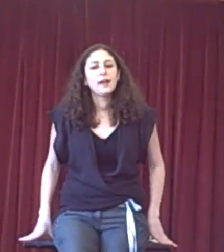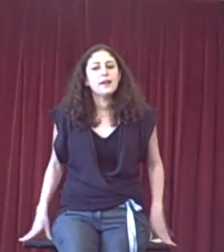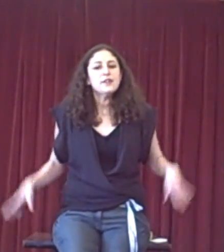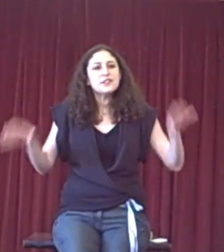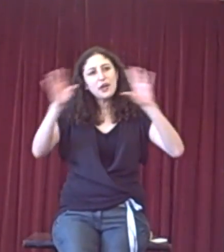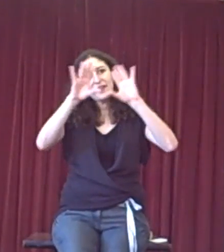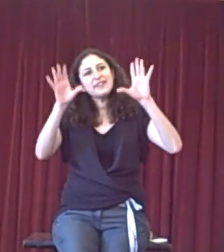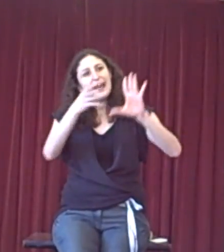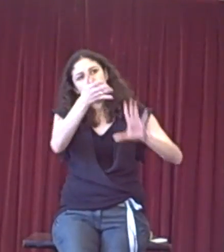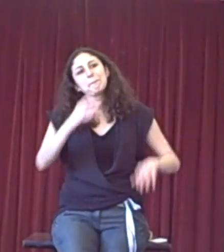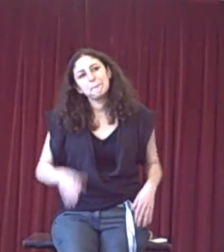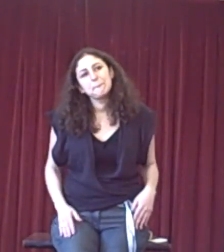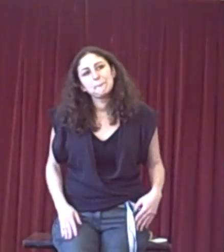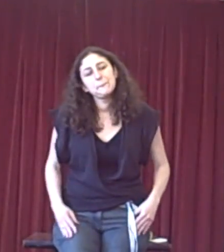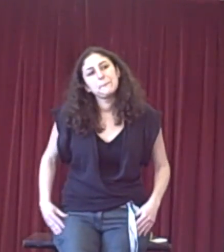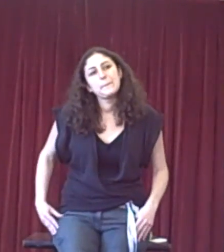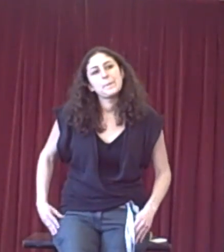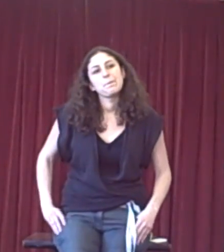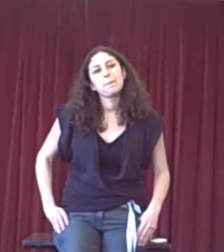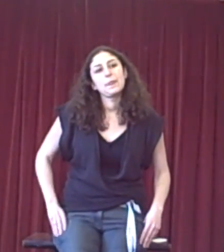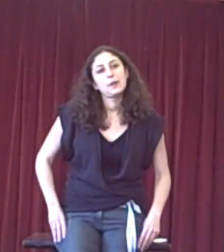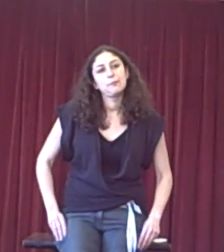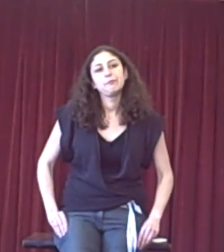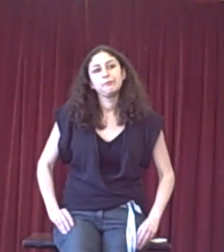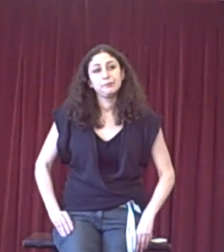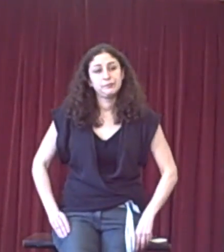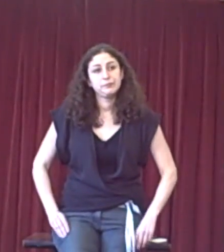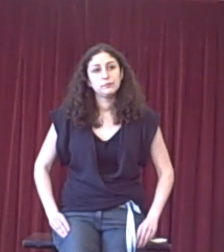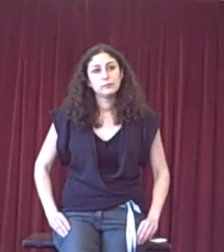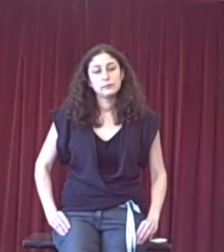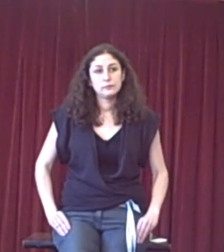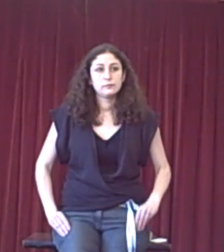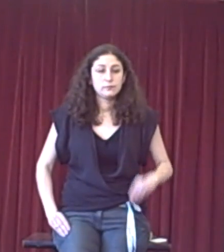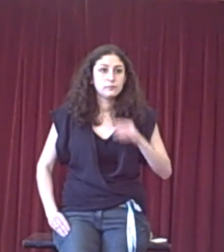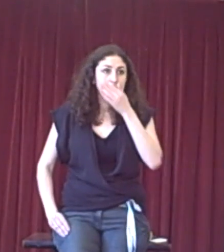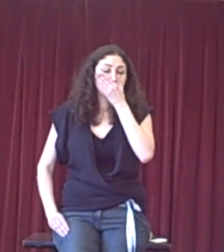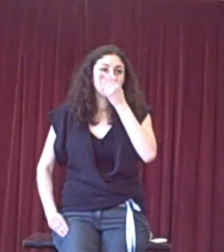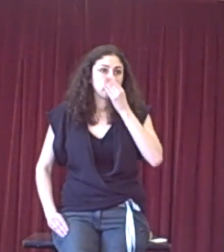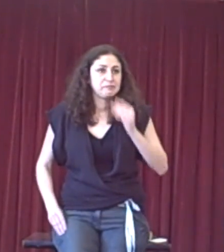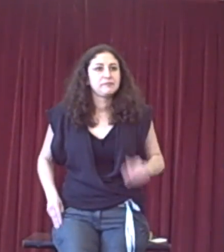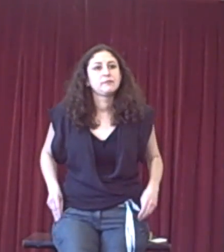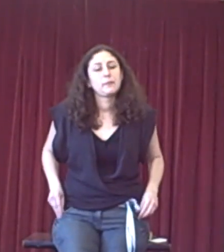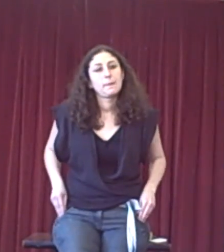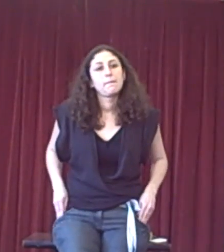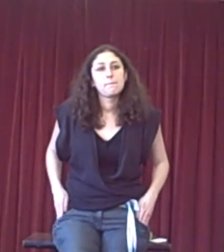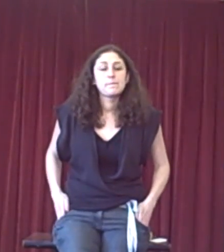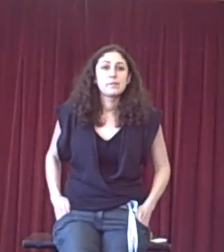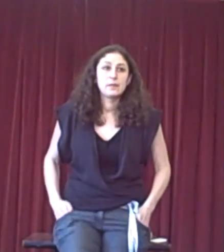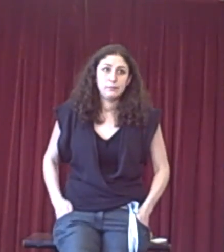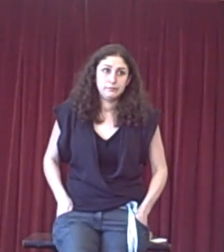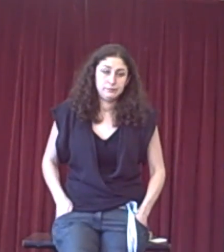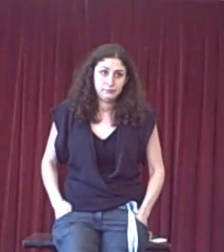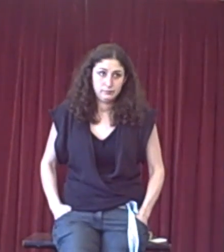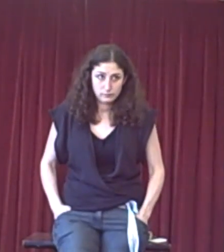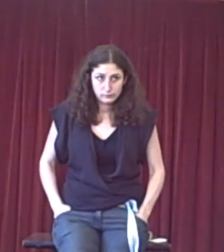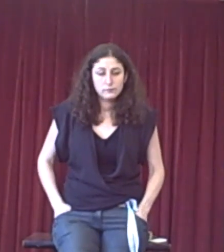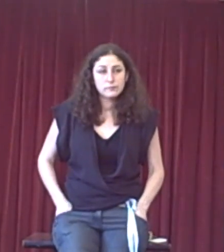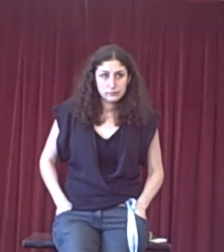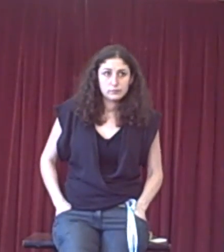So, yeah, like, on the point of rebutting something that wasn't really there. If you're first opposition and